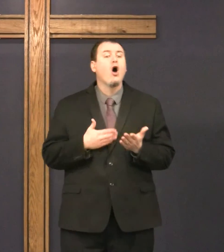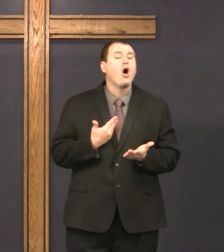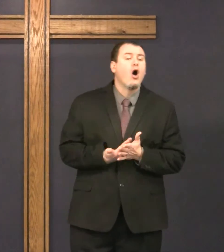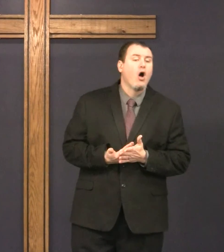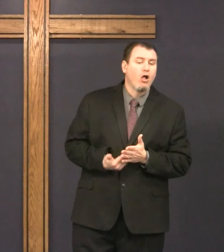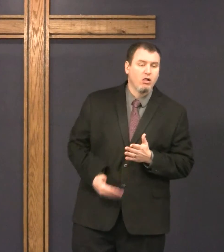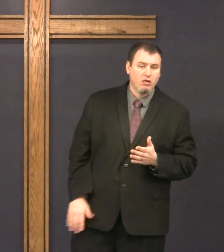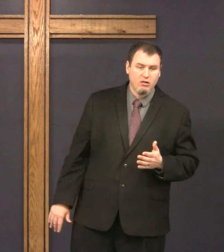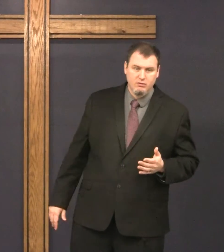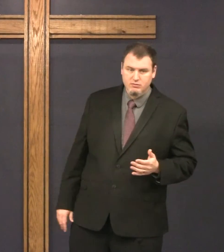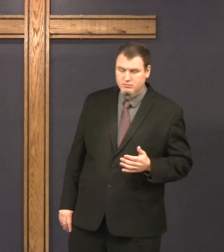all.